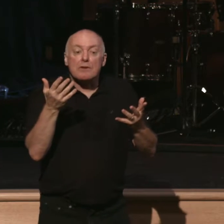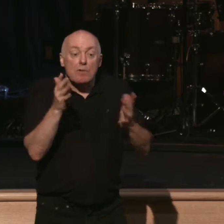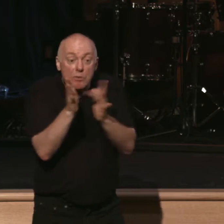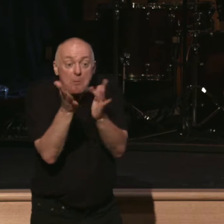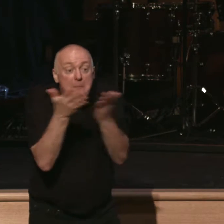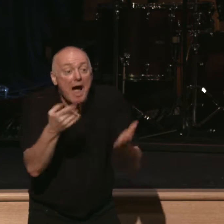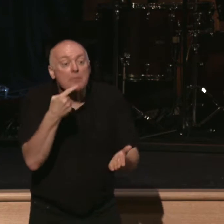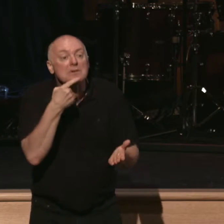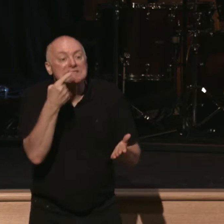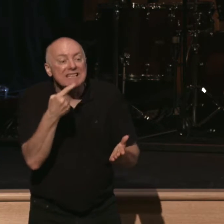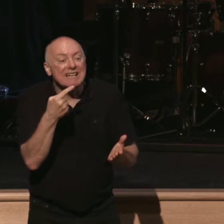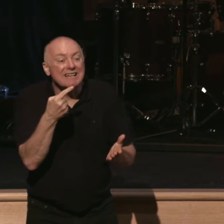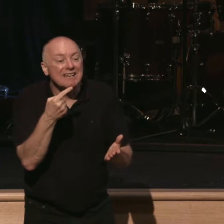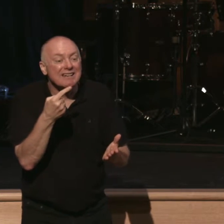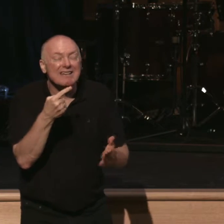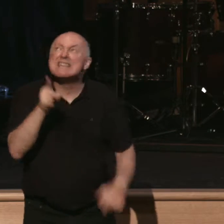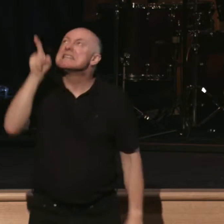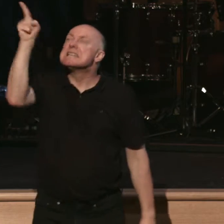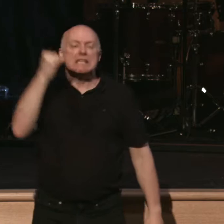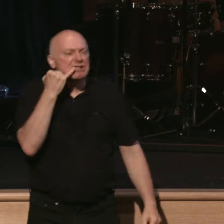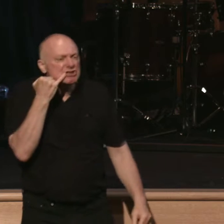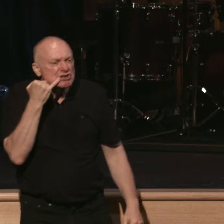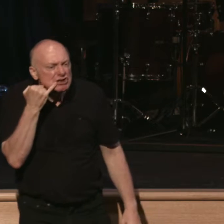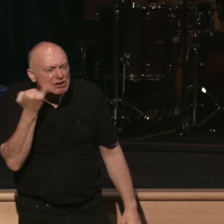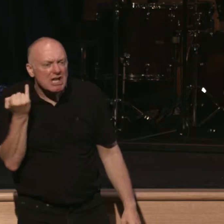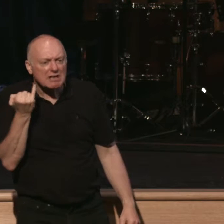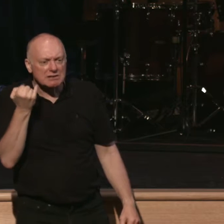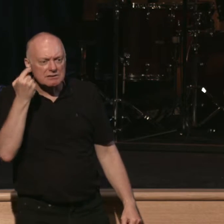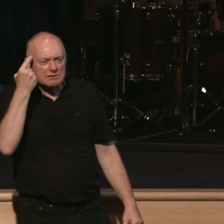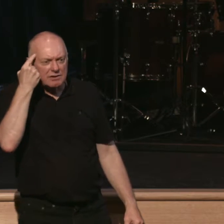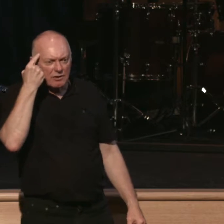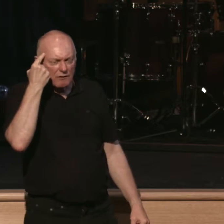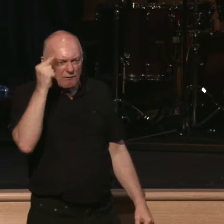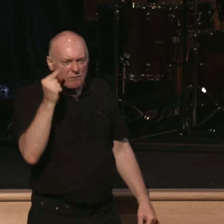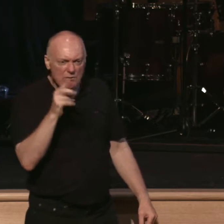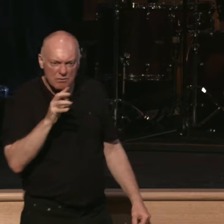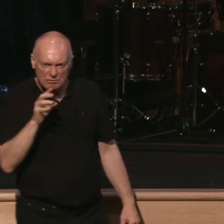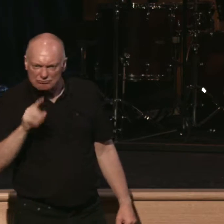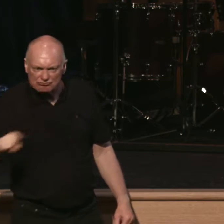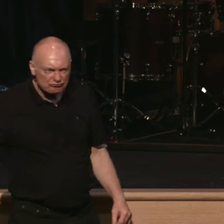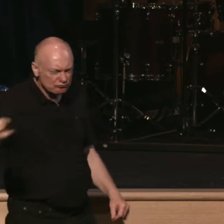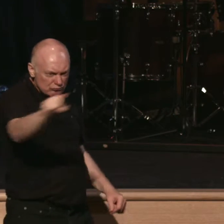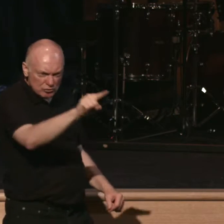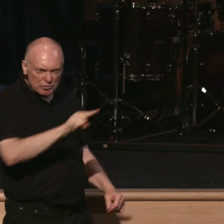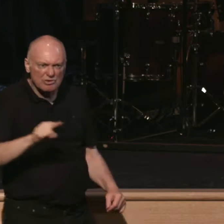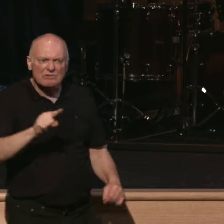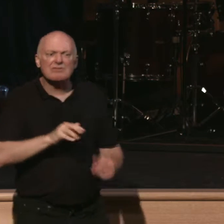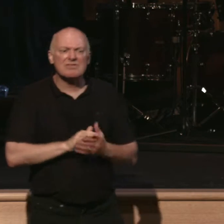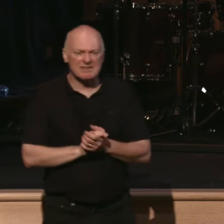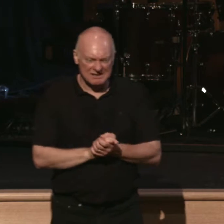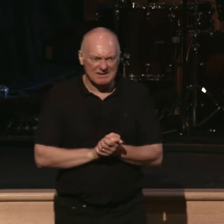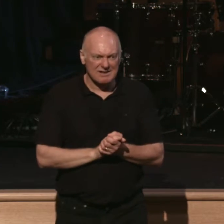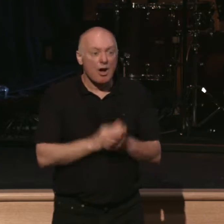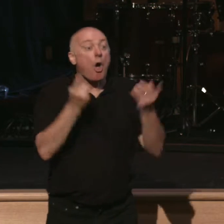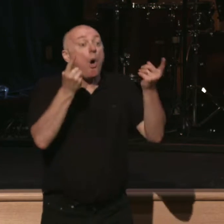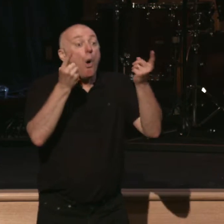says he yearns jealously over the spirit that he has made to dwell in us. When we set our